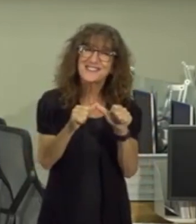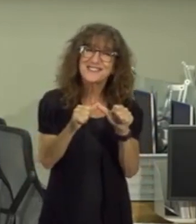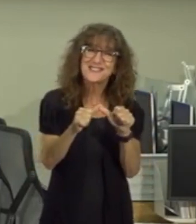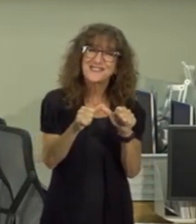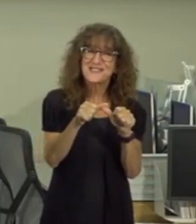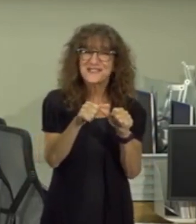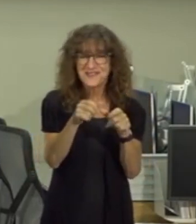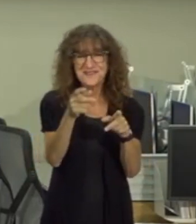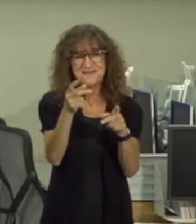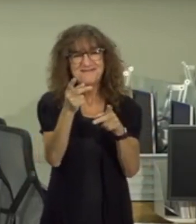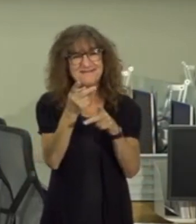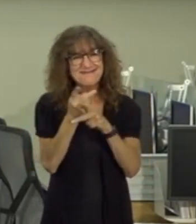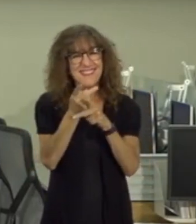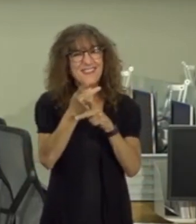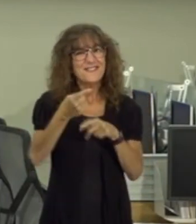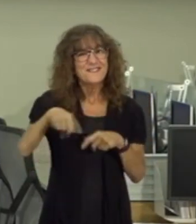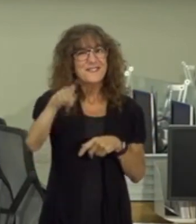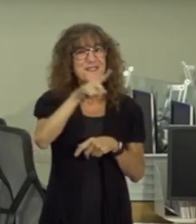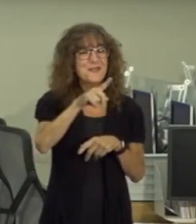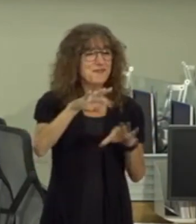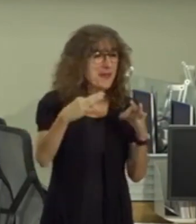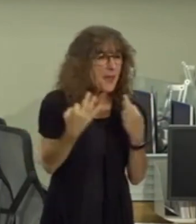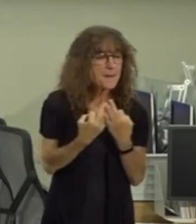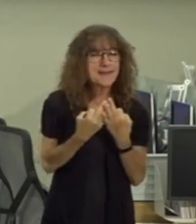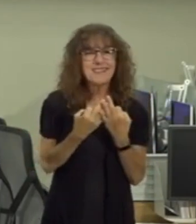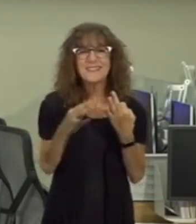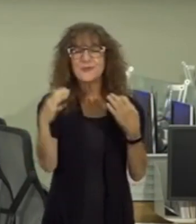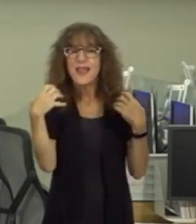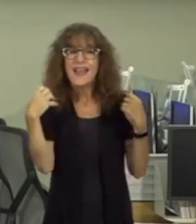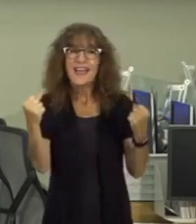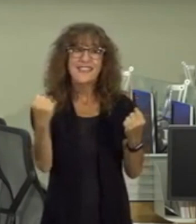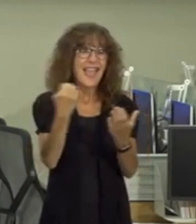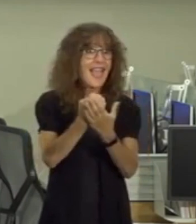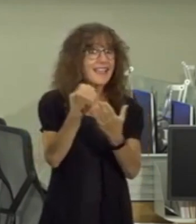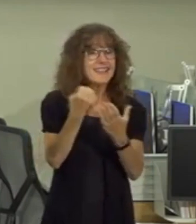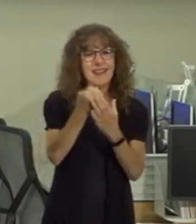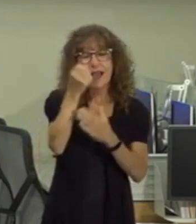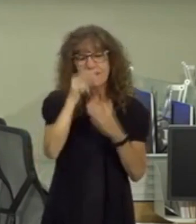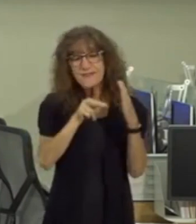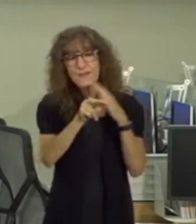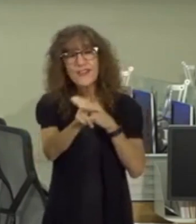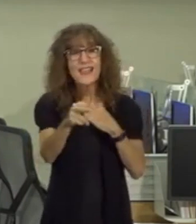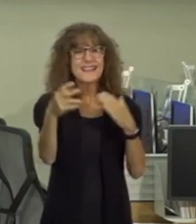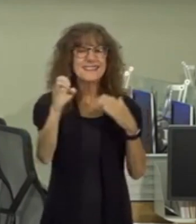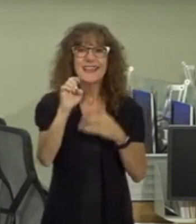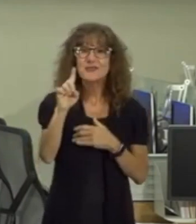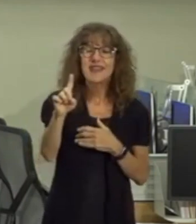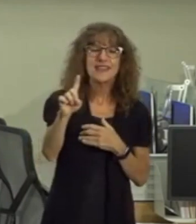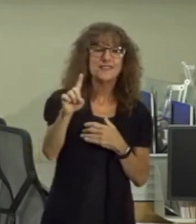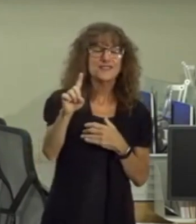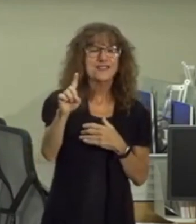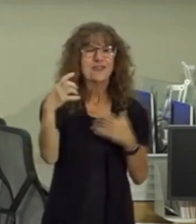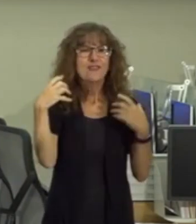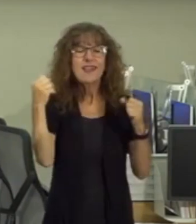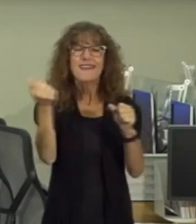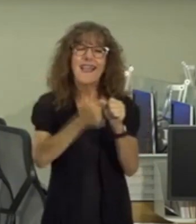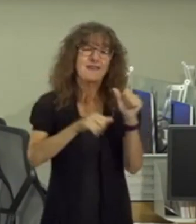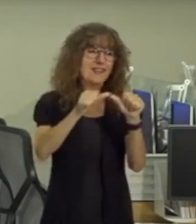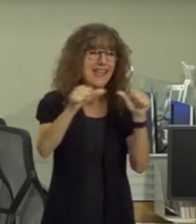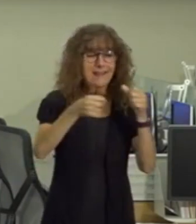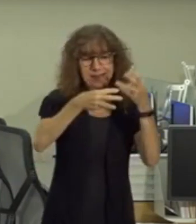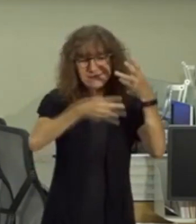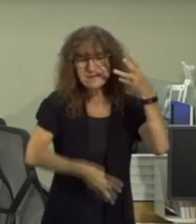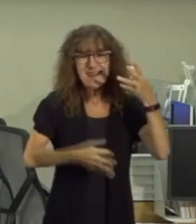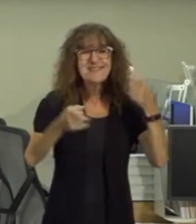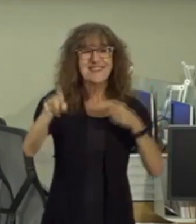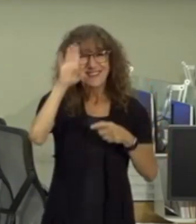out for you for your families for your well-being for our economic forecast educational recovery every area imaginable